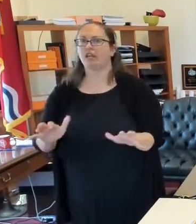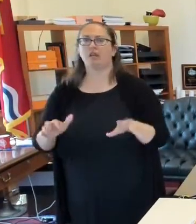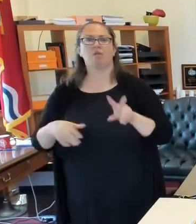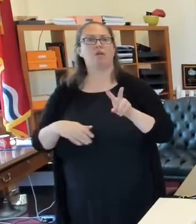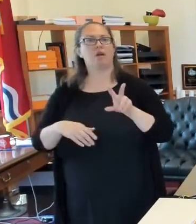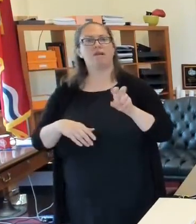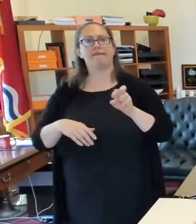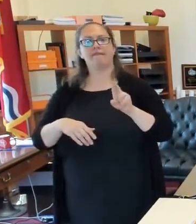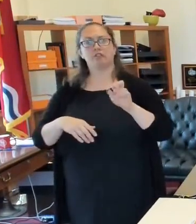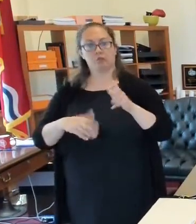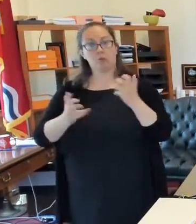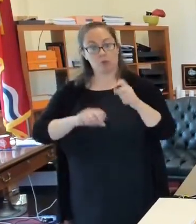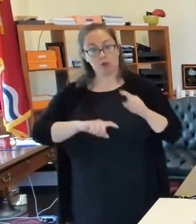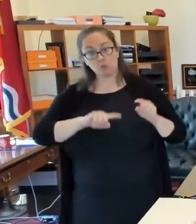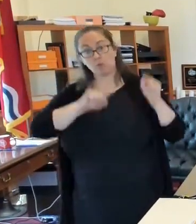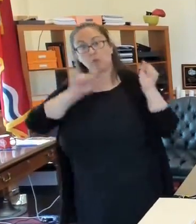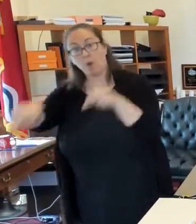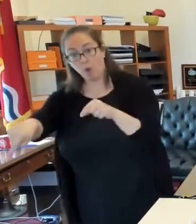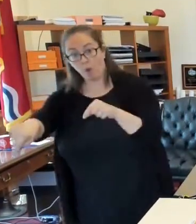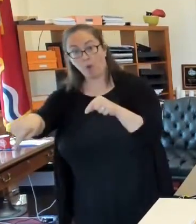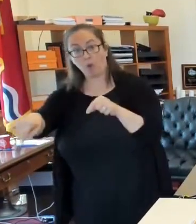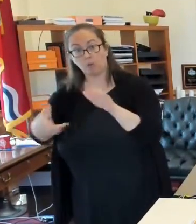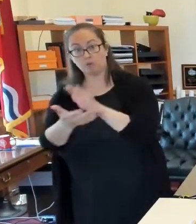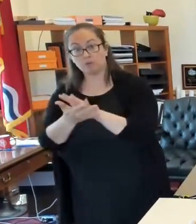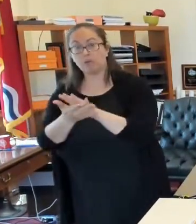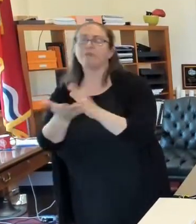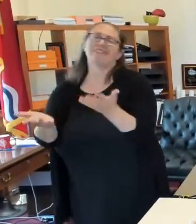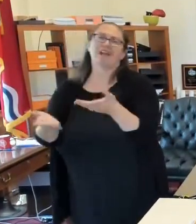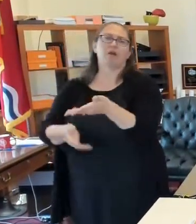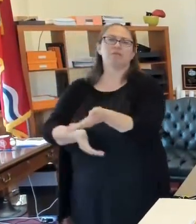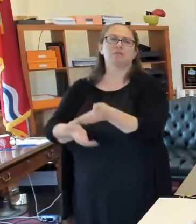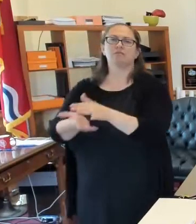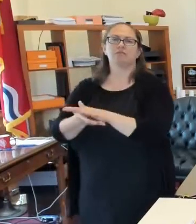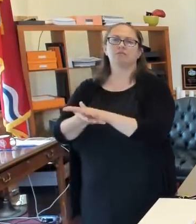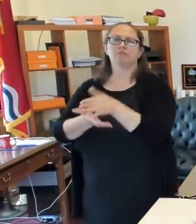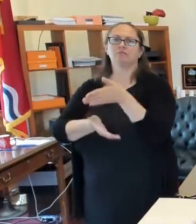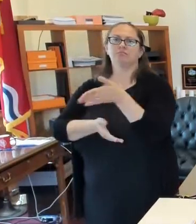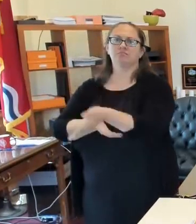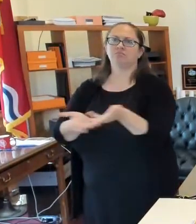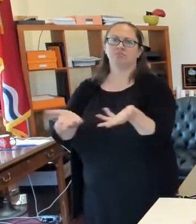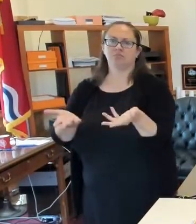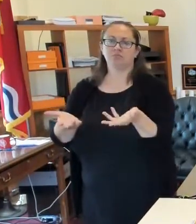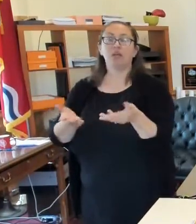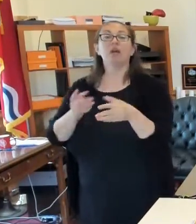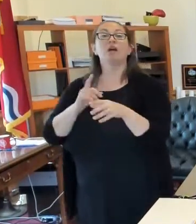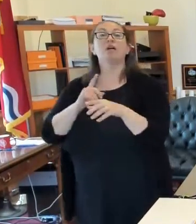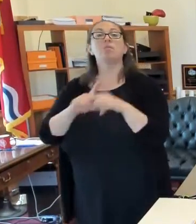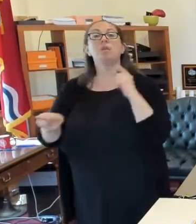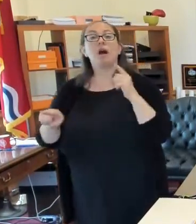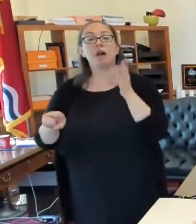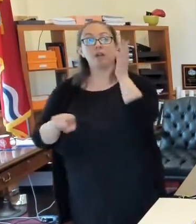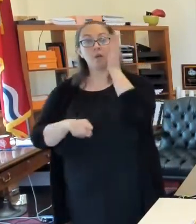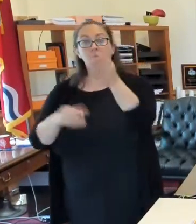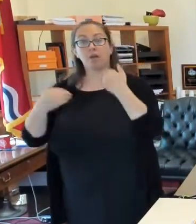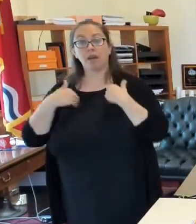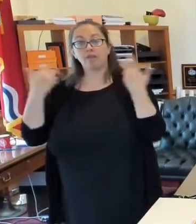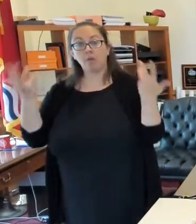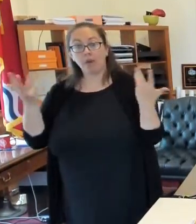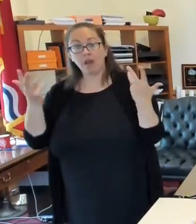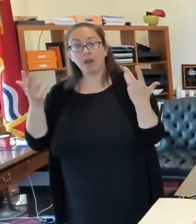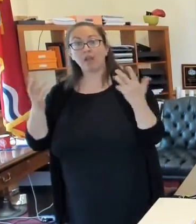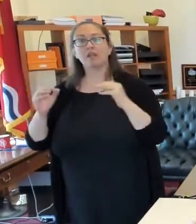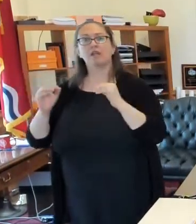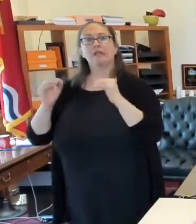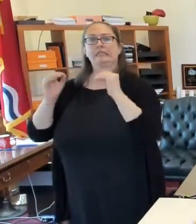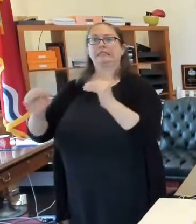wanted to go to school. Now, they're not going to have school, per se, but what they are going to have are instructional support